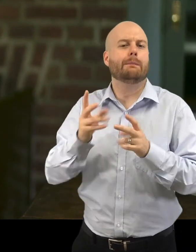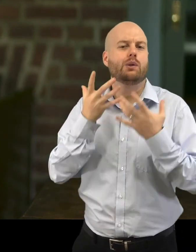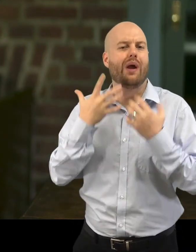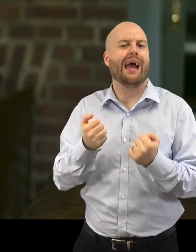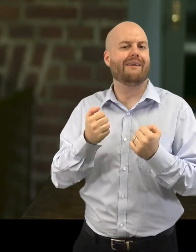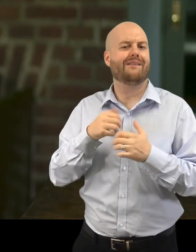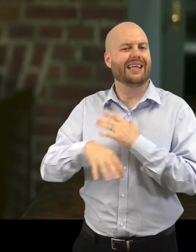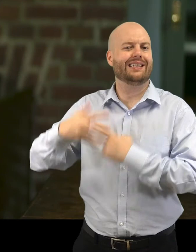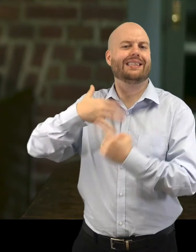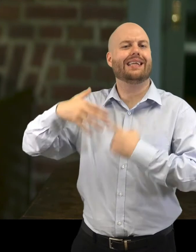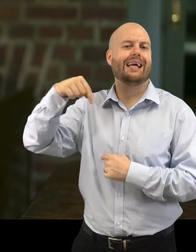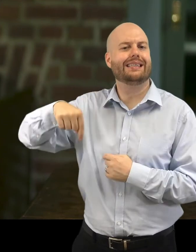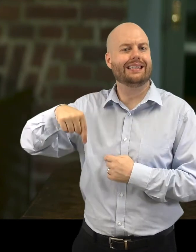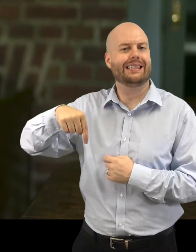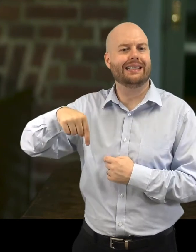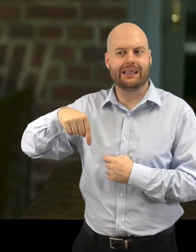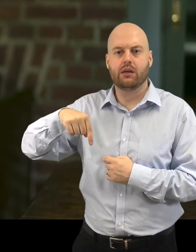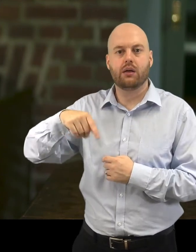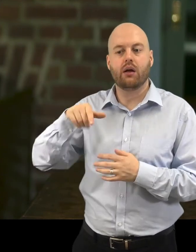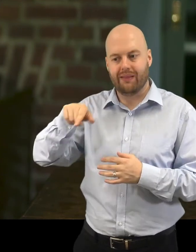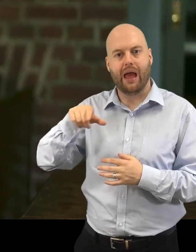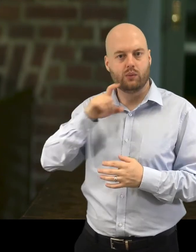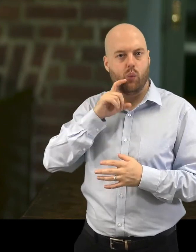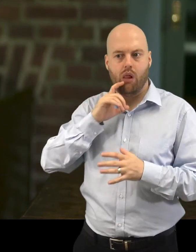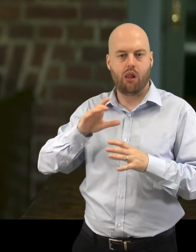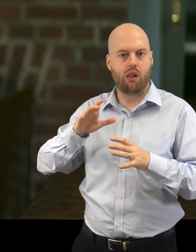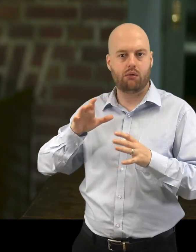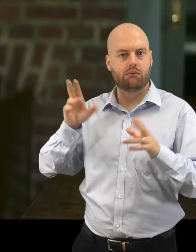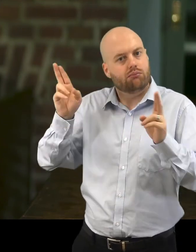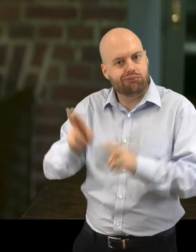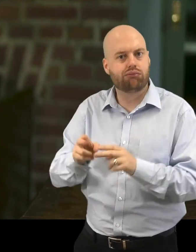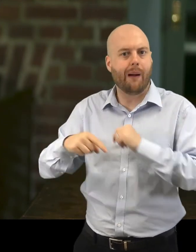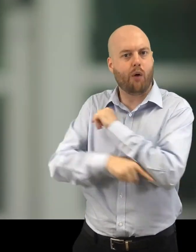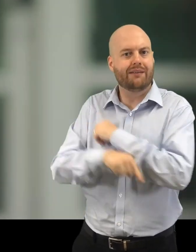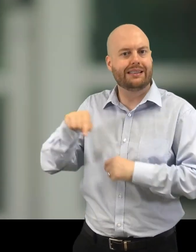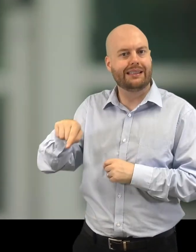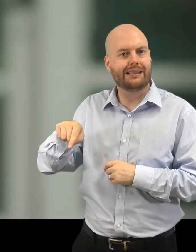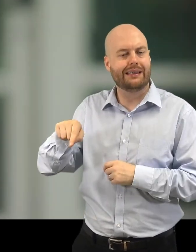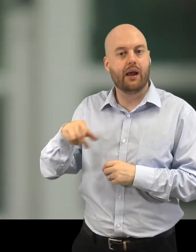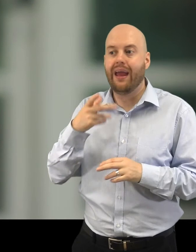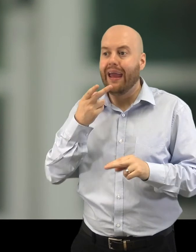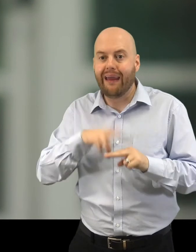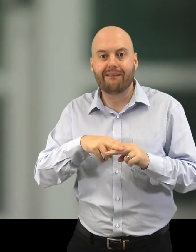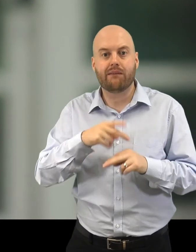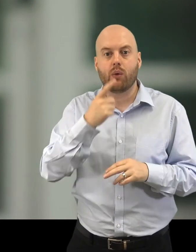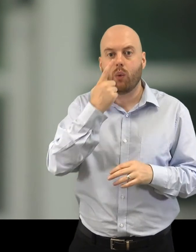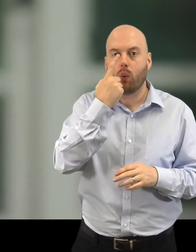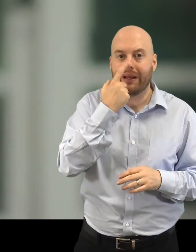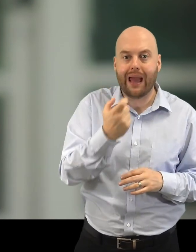create poverty or alleviate poverty. And the ways in which a foundation can become